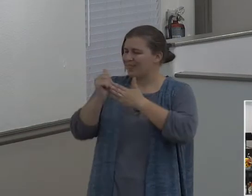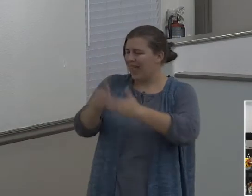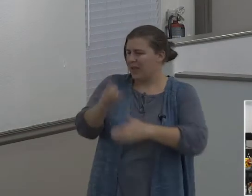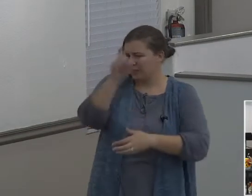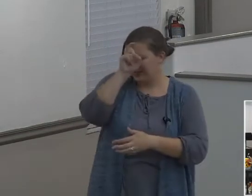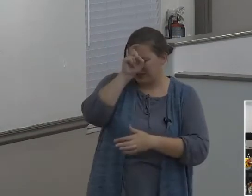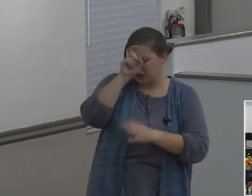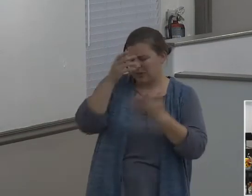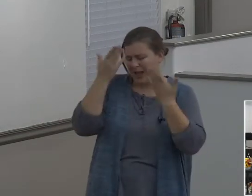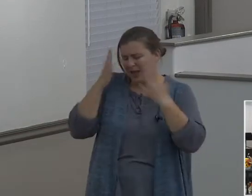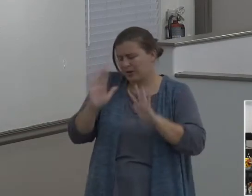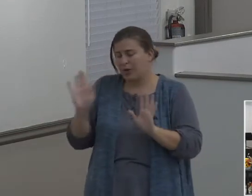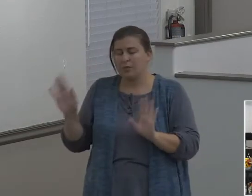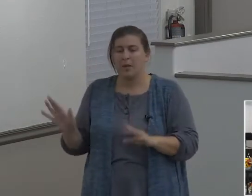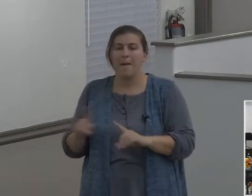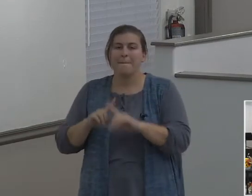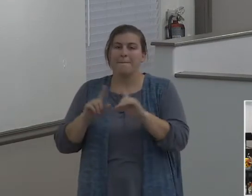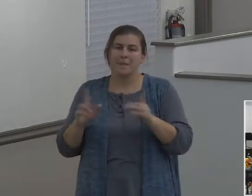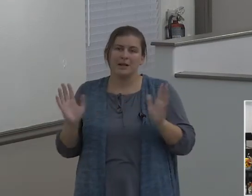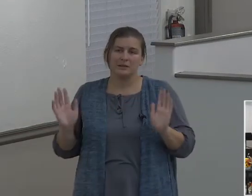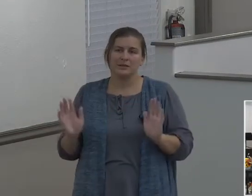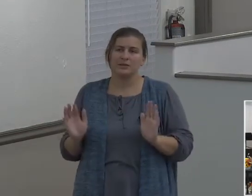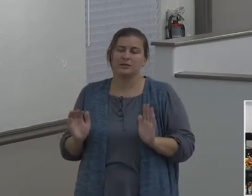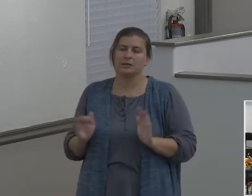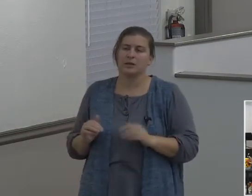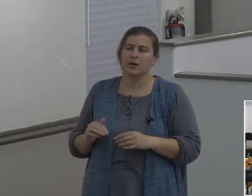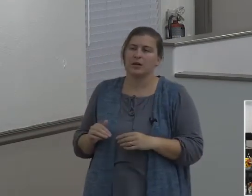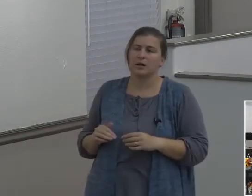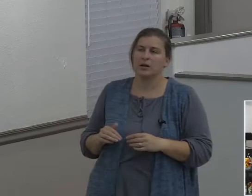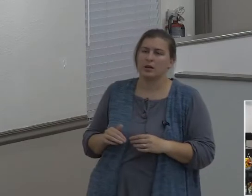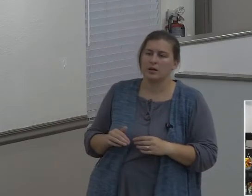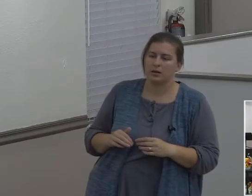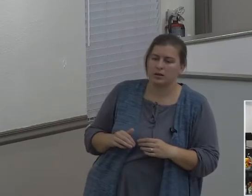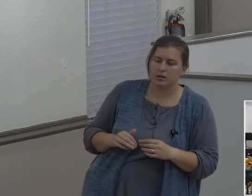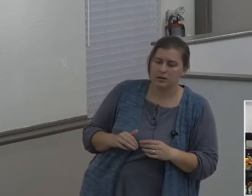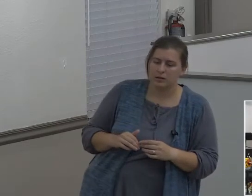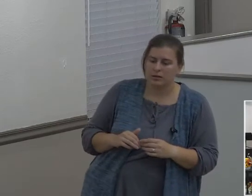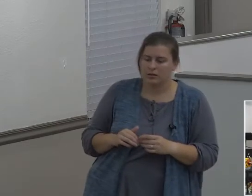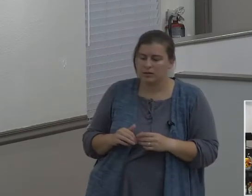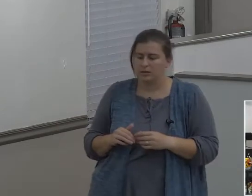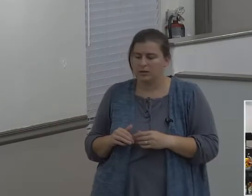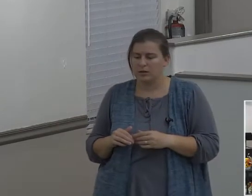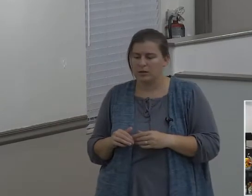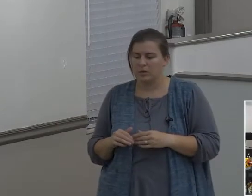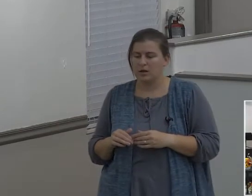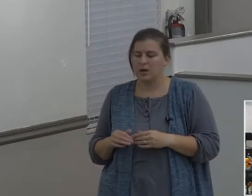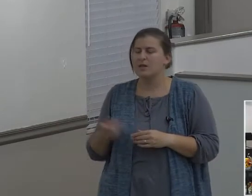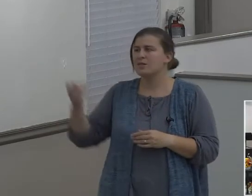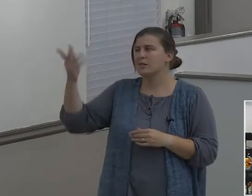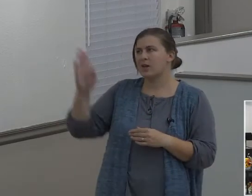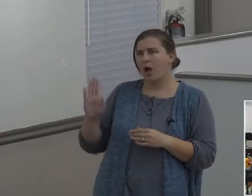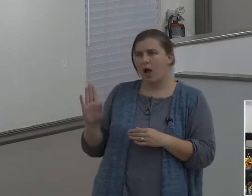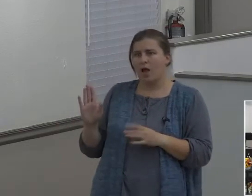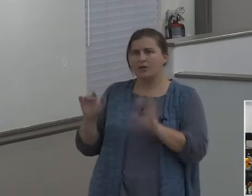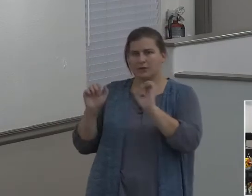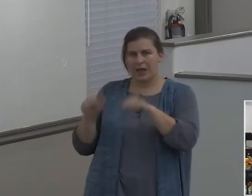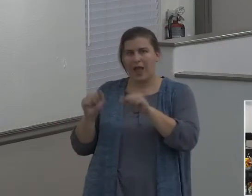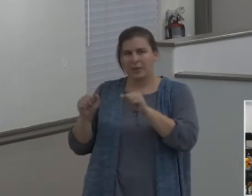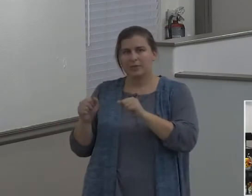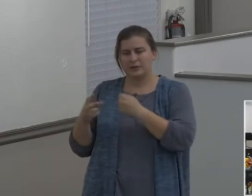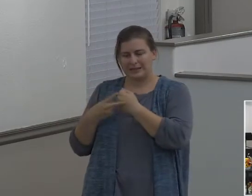there's no indication in the Bible that God told him to go down to Egypt. There's a famine coming. No, God's perfectly able to keep us in a famine if